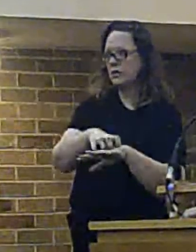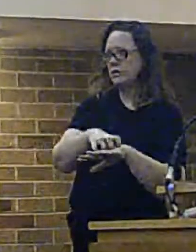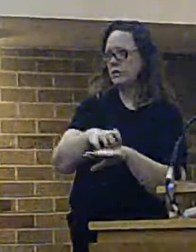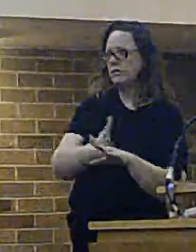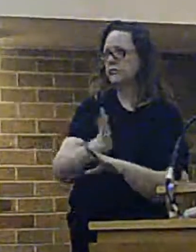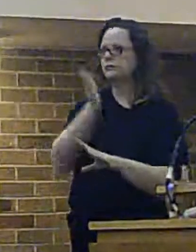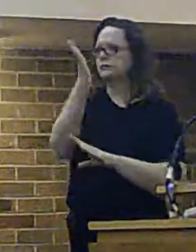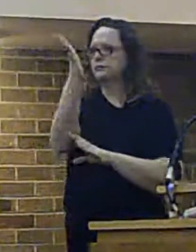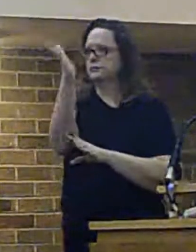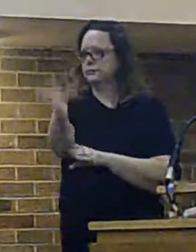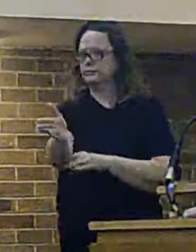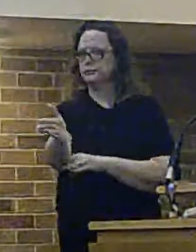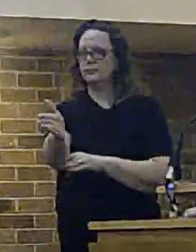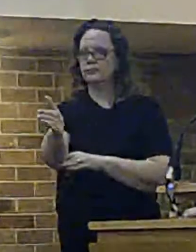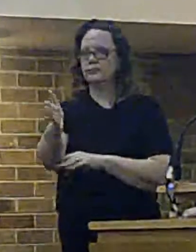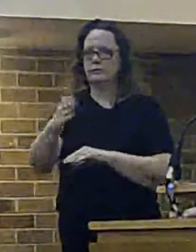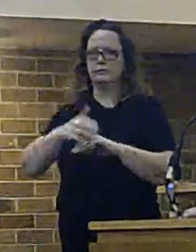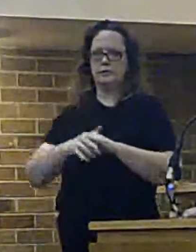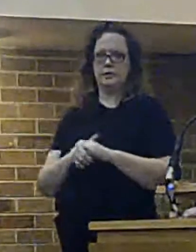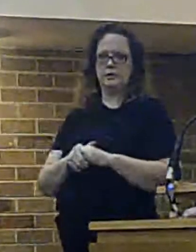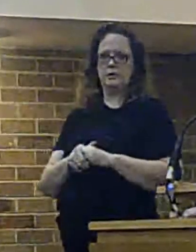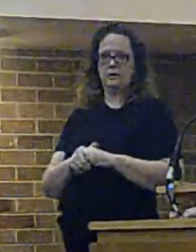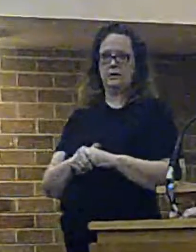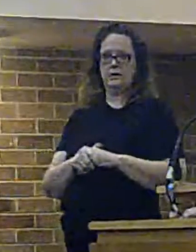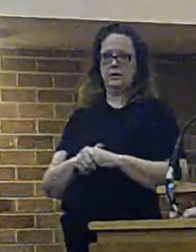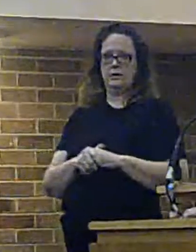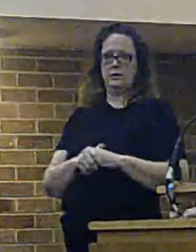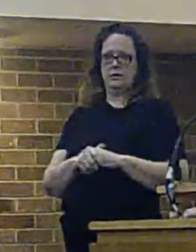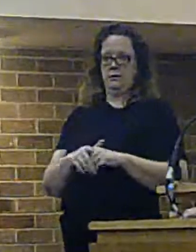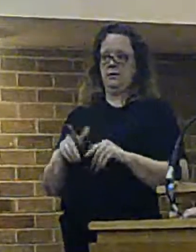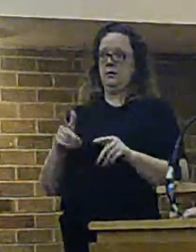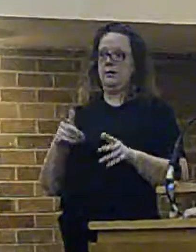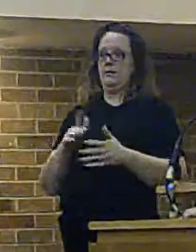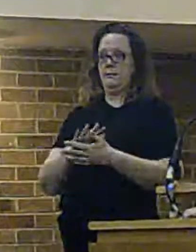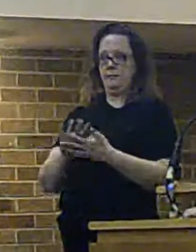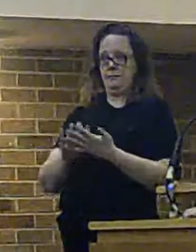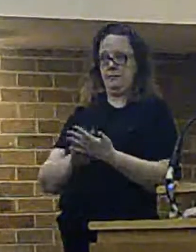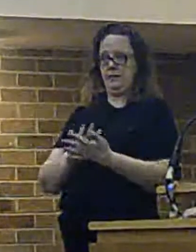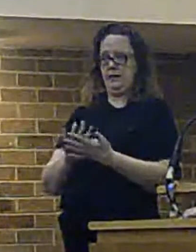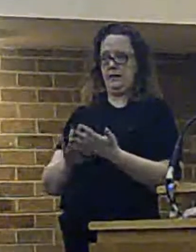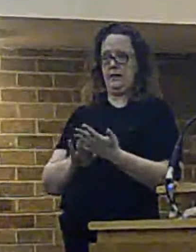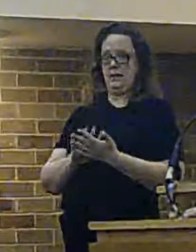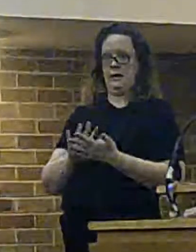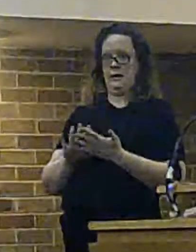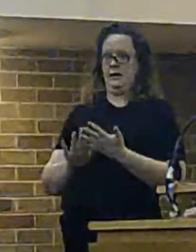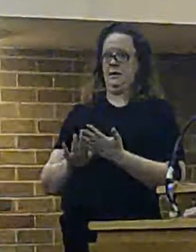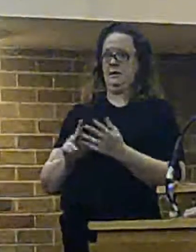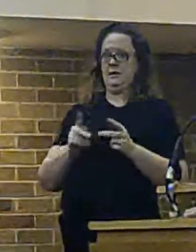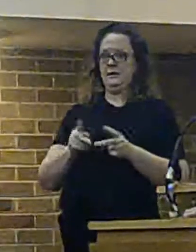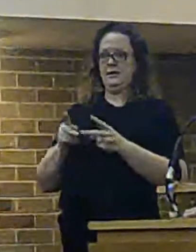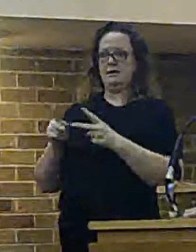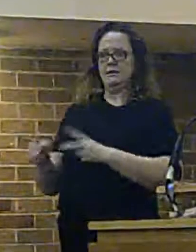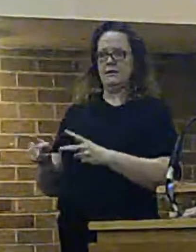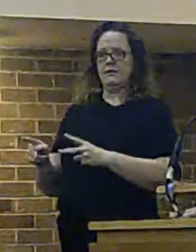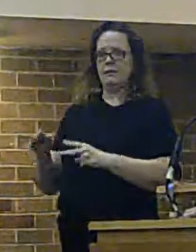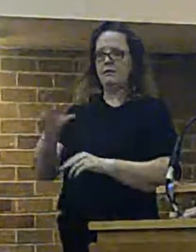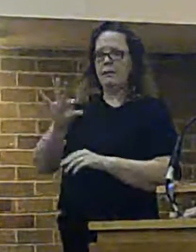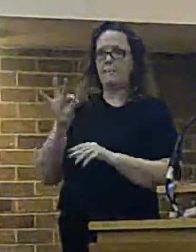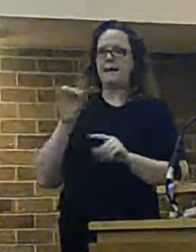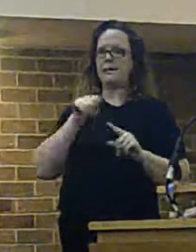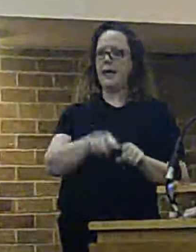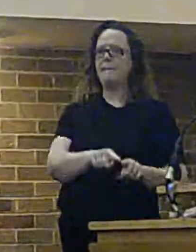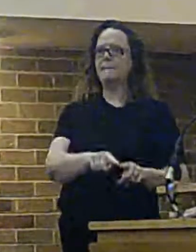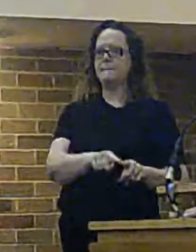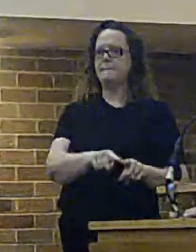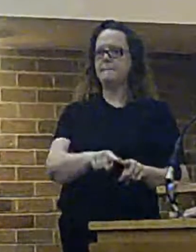within that five minutes. Thus, it is highly likely that the mobilising system would never select the detained